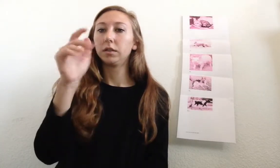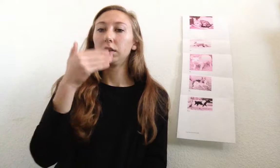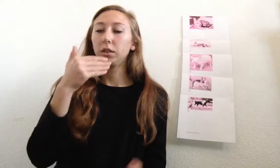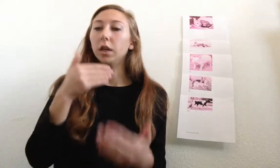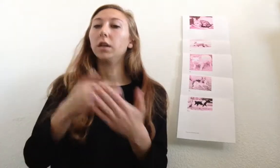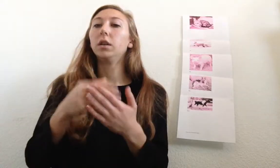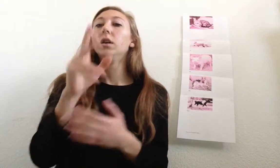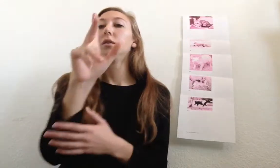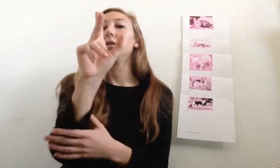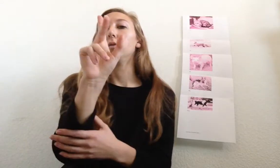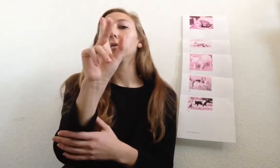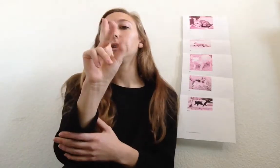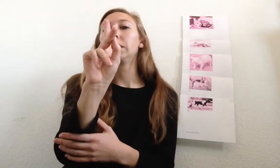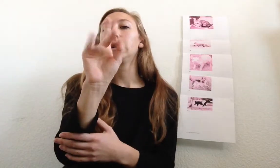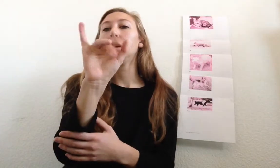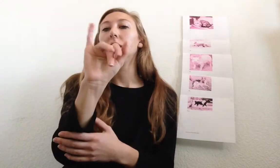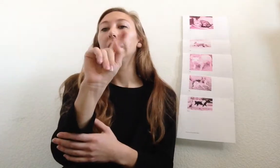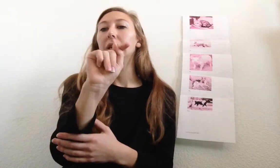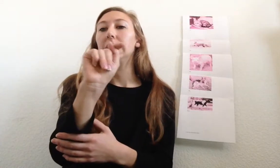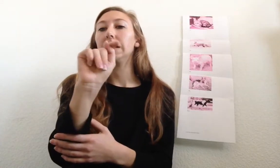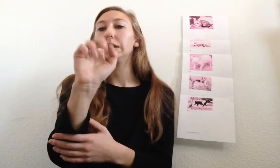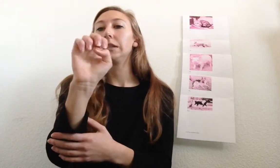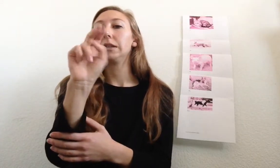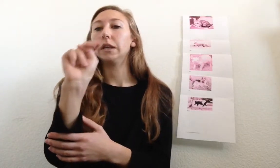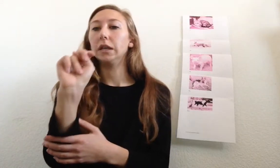Good. So, k-i-tten.